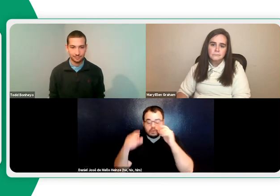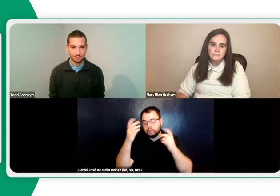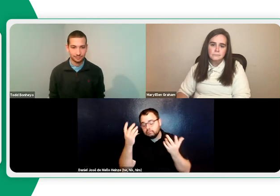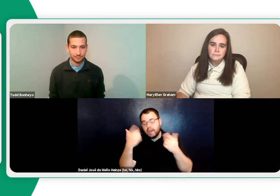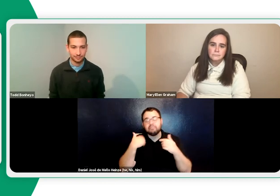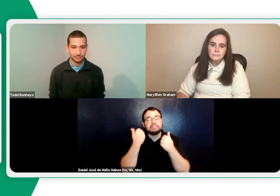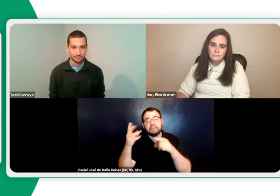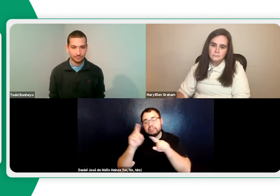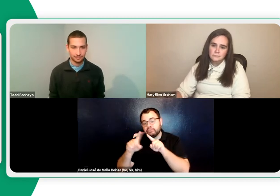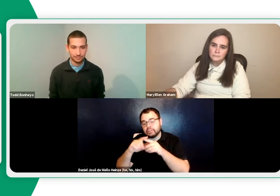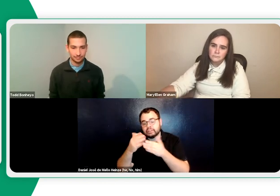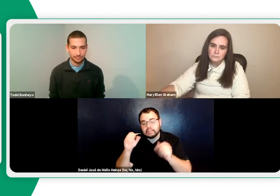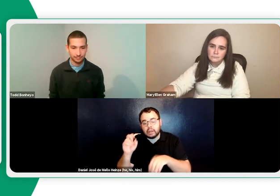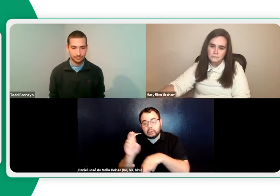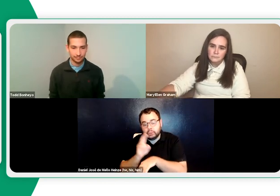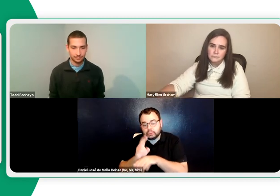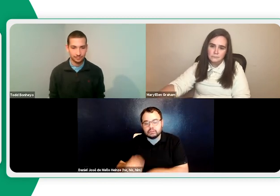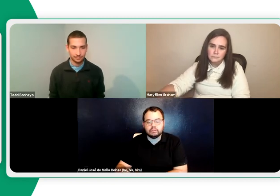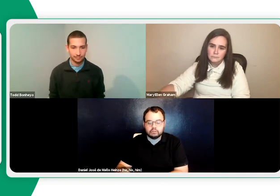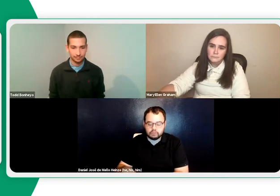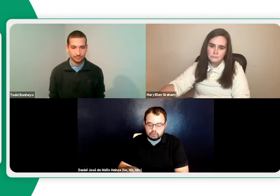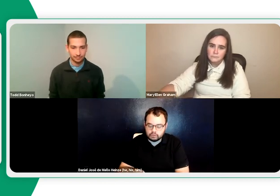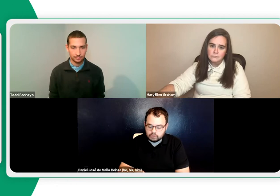and safety, we don't want them to turn in any kind of paperwork.